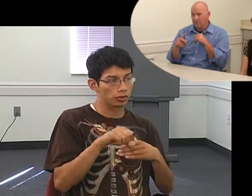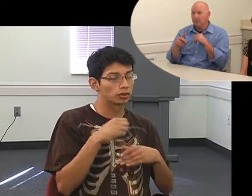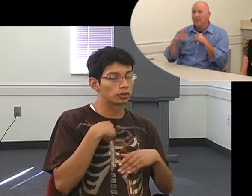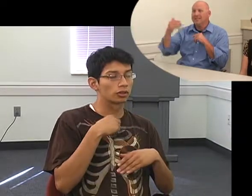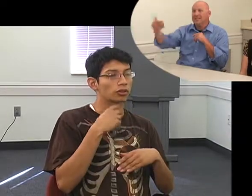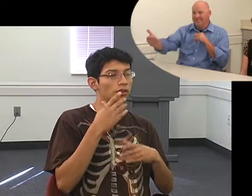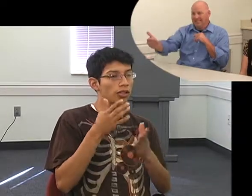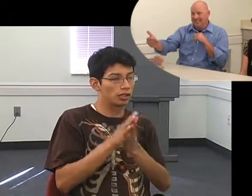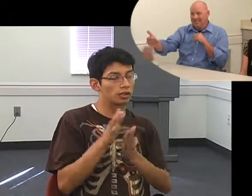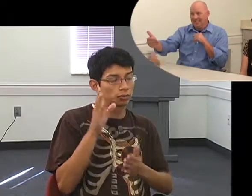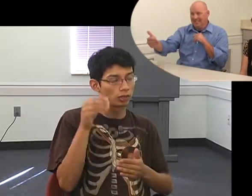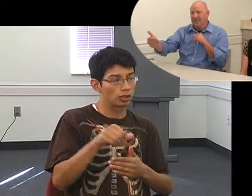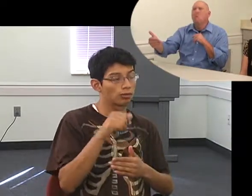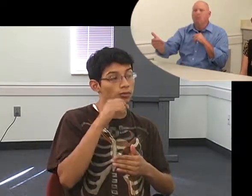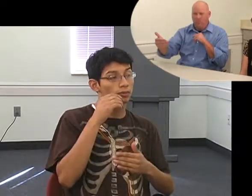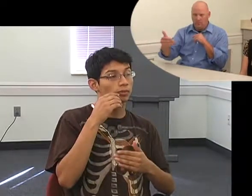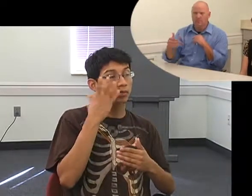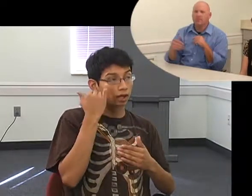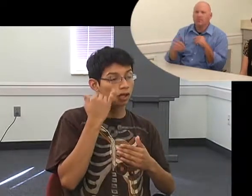Bye. Bye.